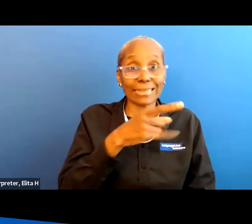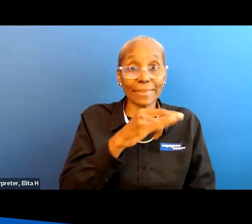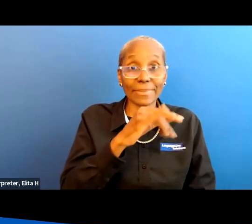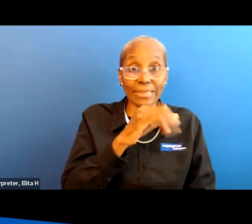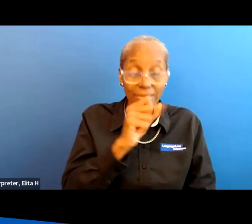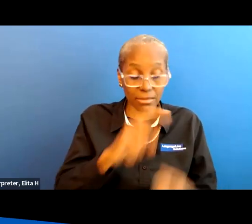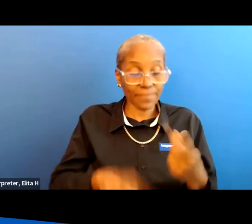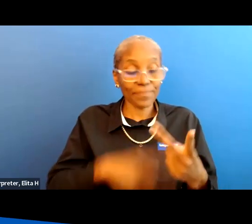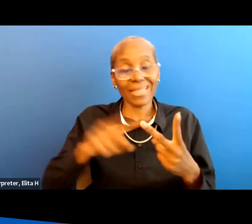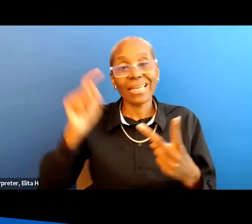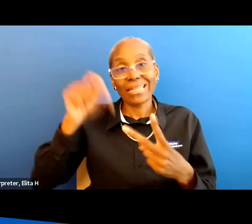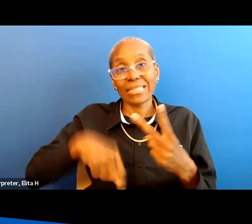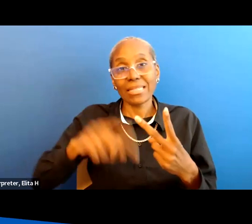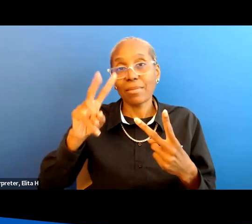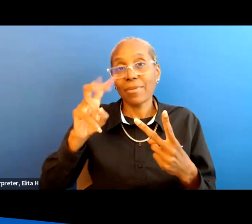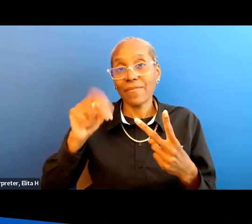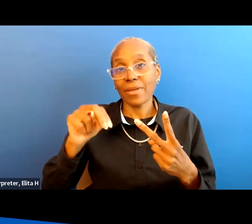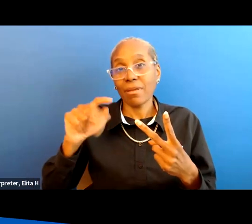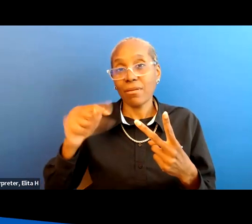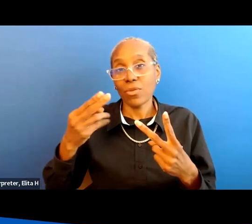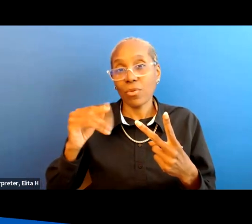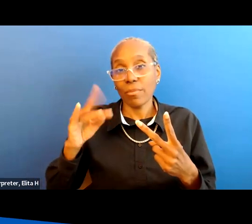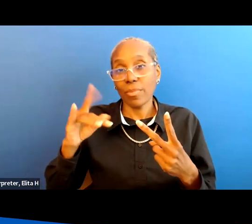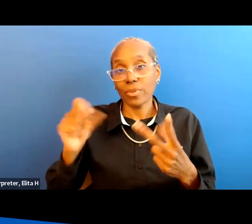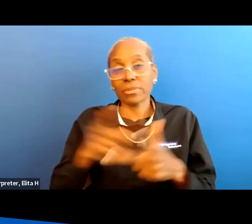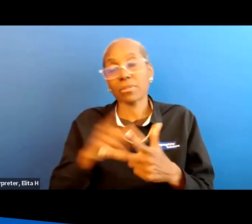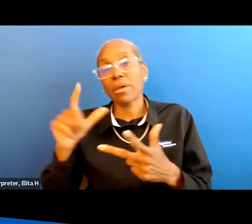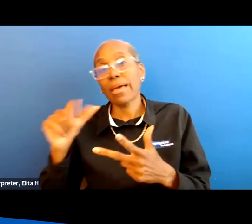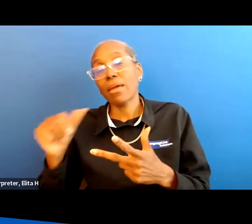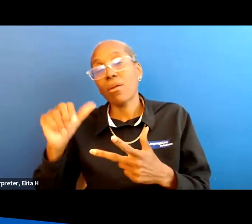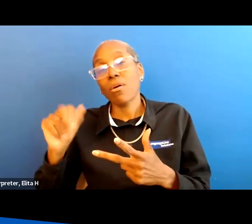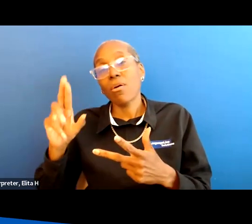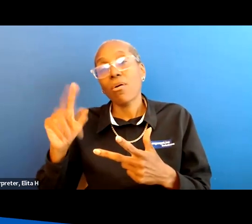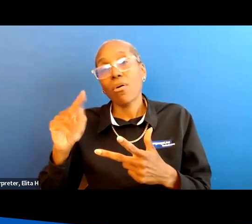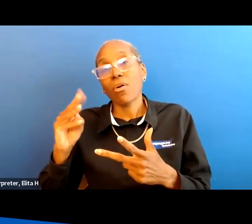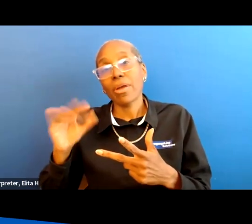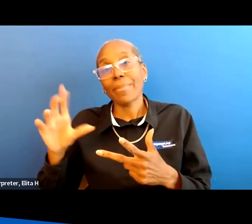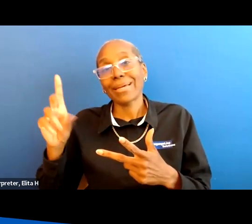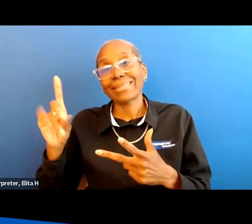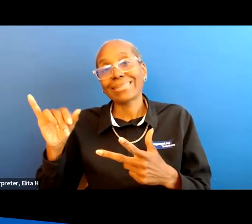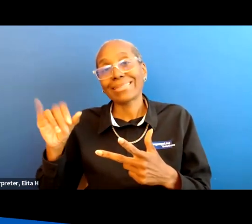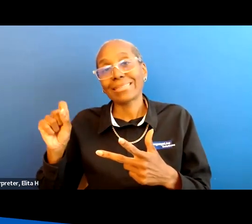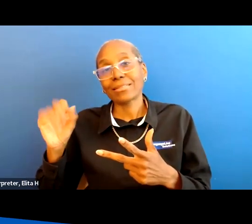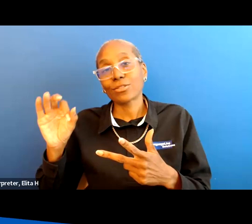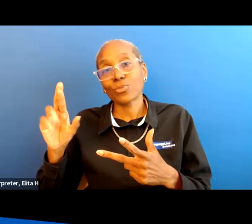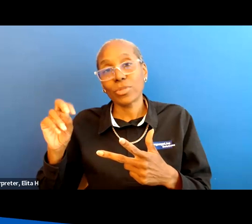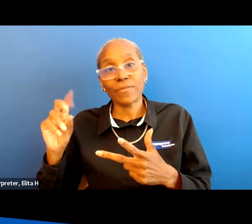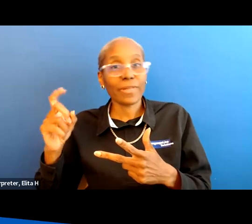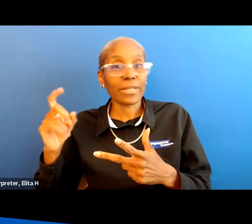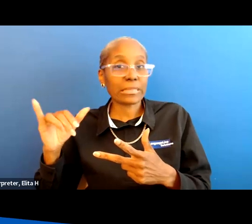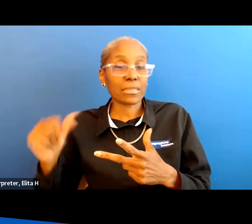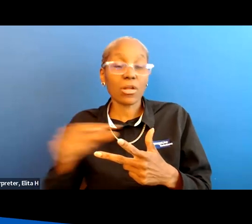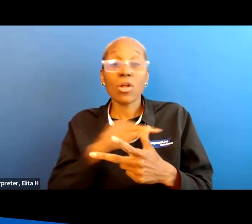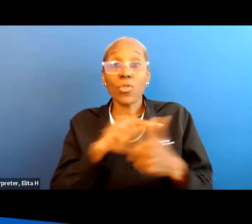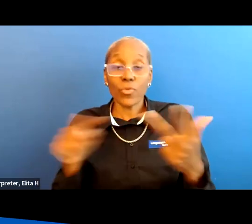vein thrombosis and one is on uh autonomic dysreflexia these are three big emergencies if you have any kind